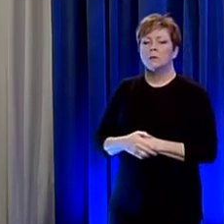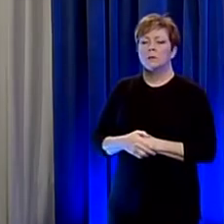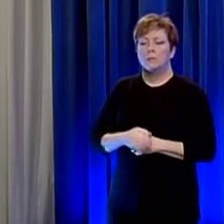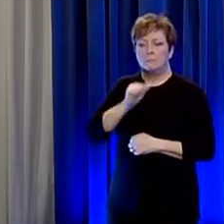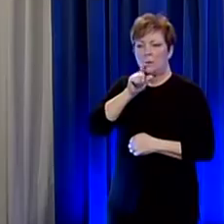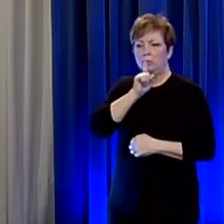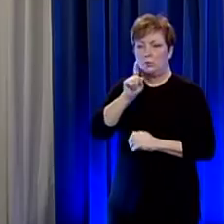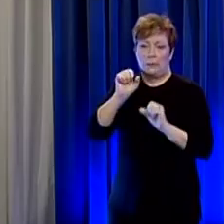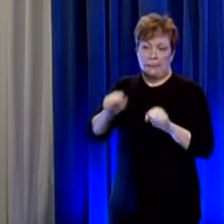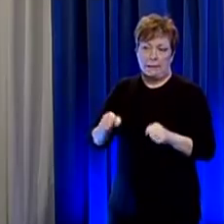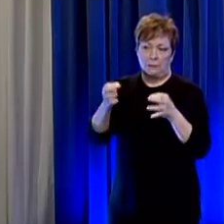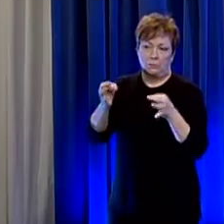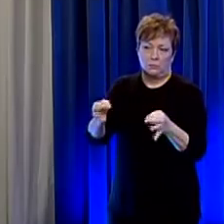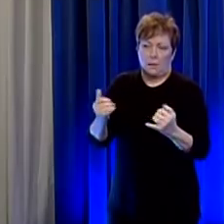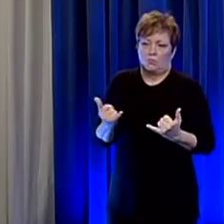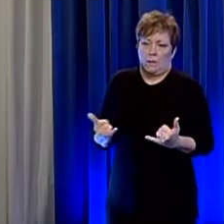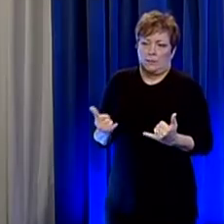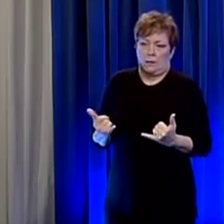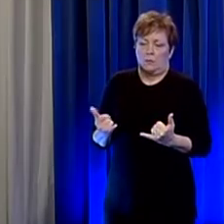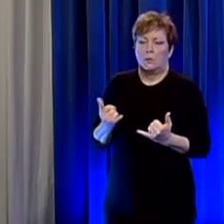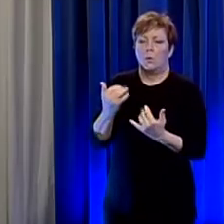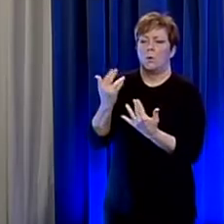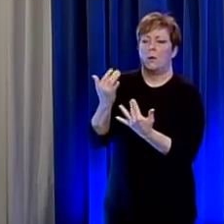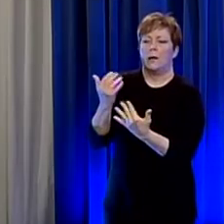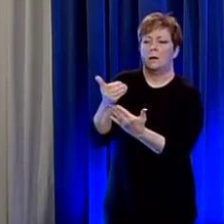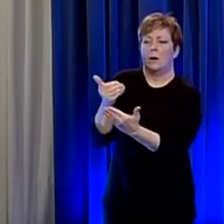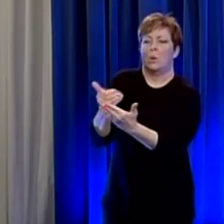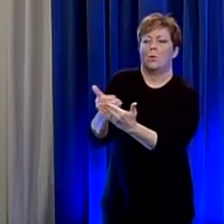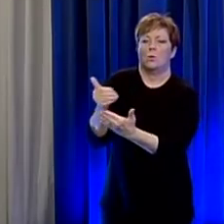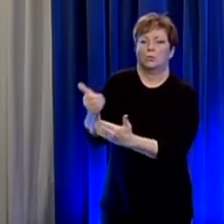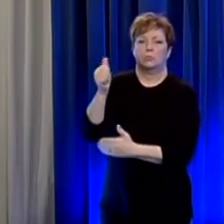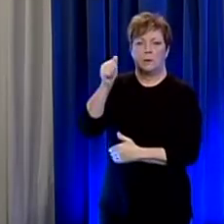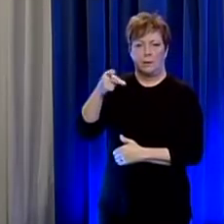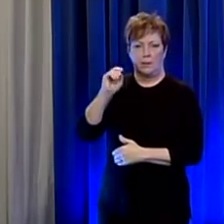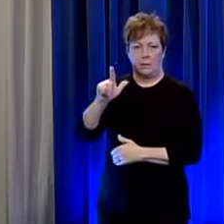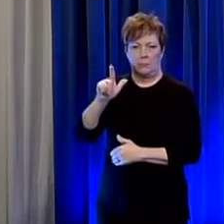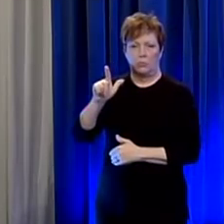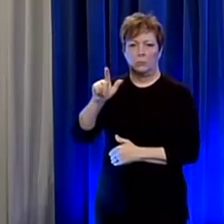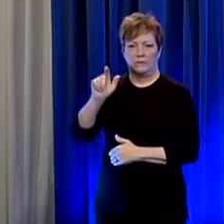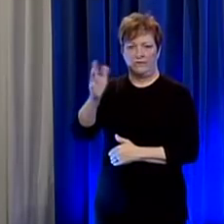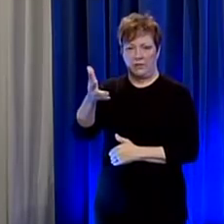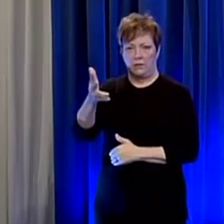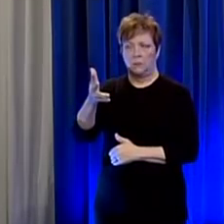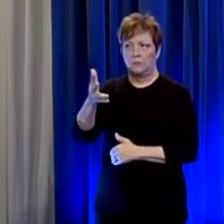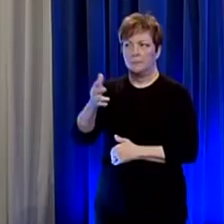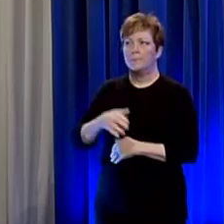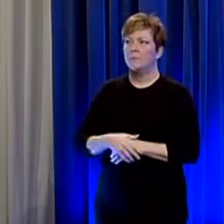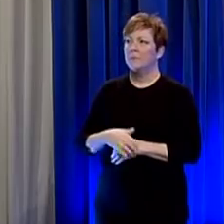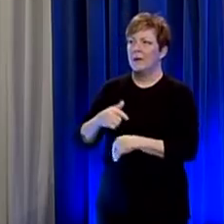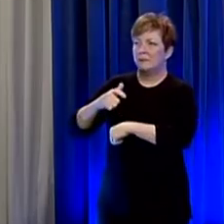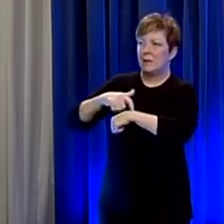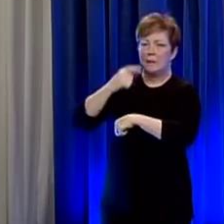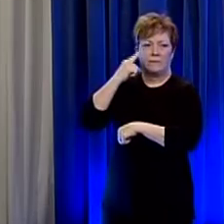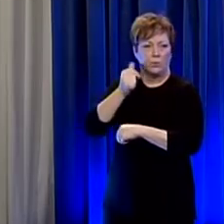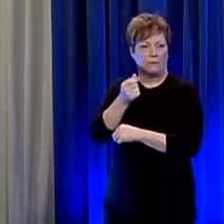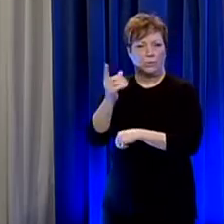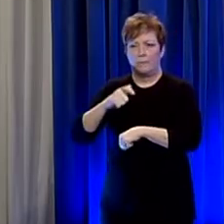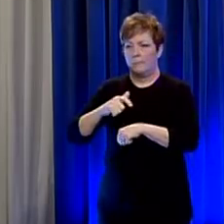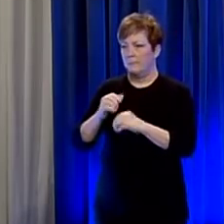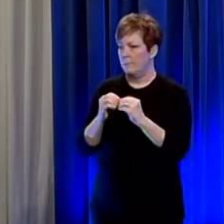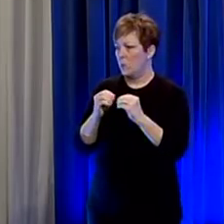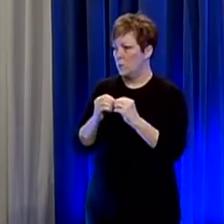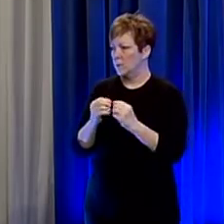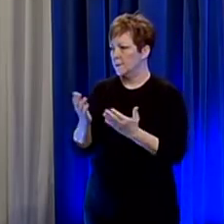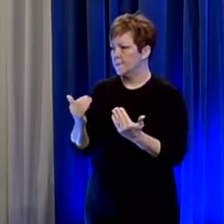sure we'll be able to make it right away i think we'll wait a little closer to time to decide so well i've got time for a couple more then